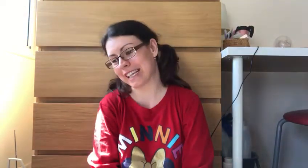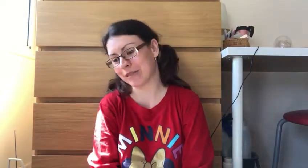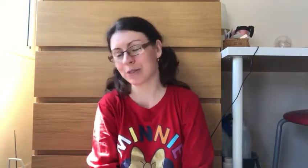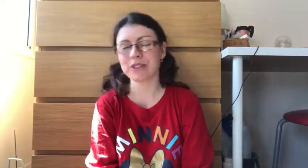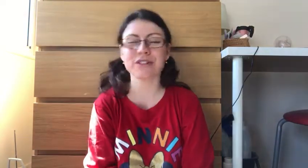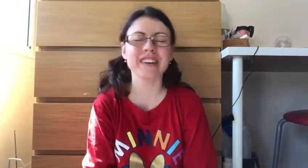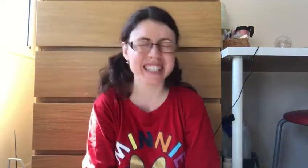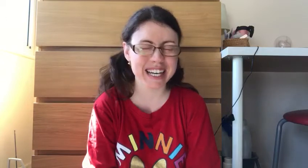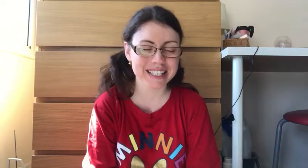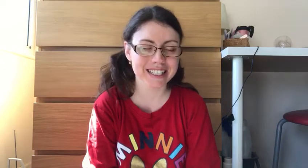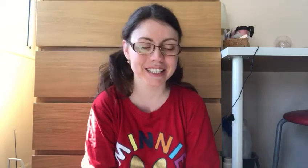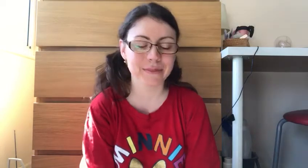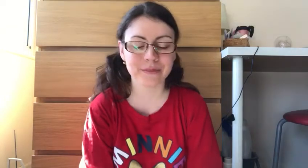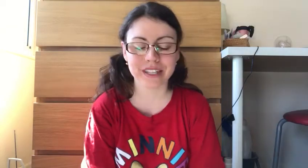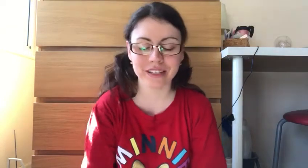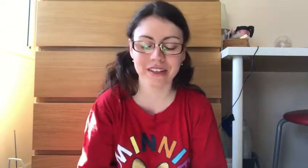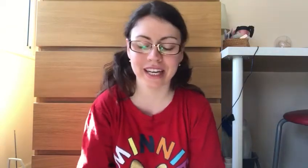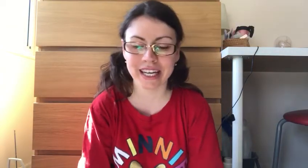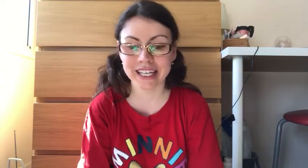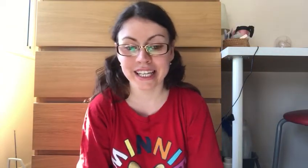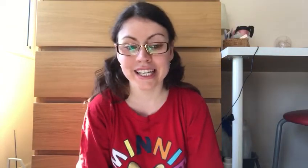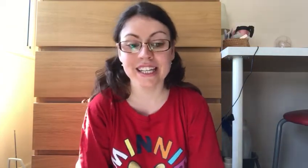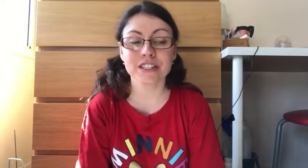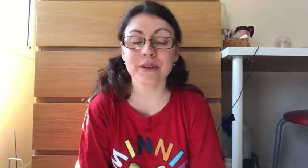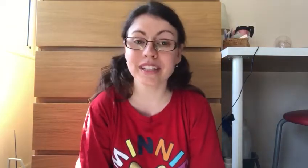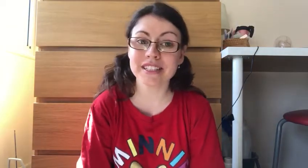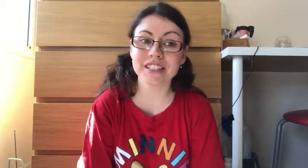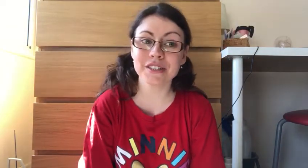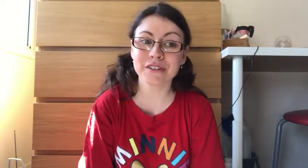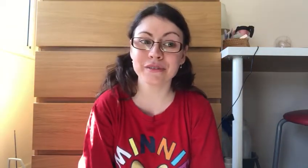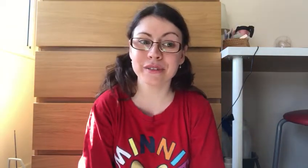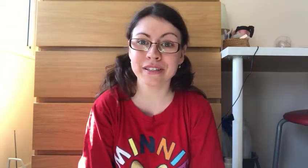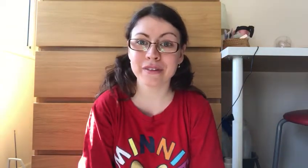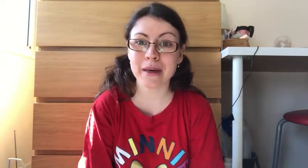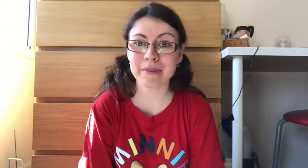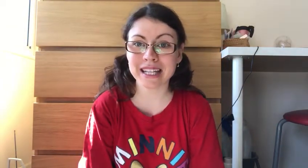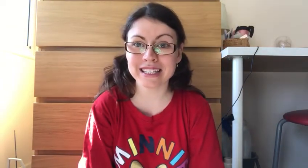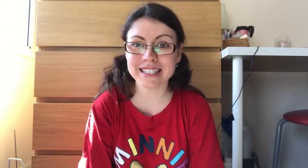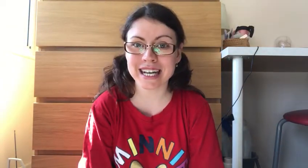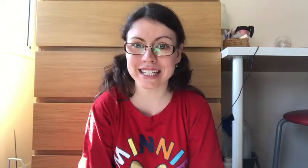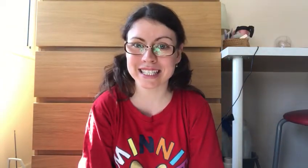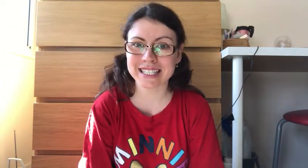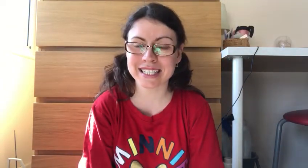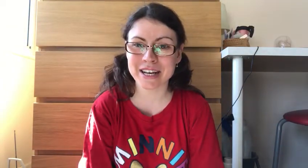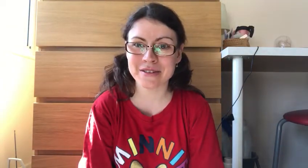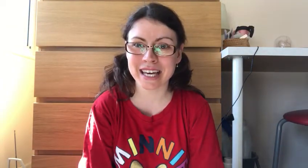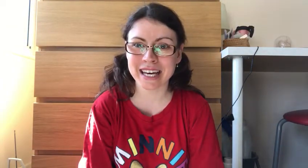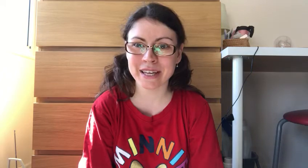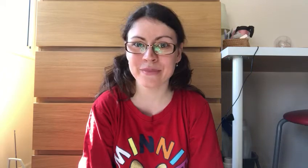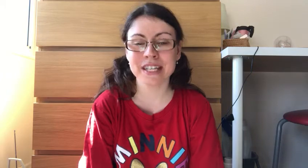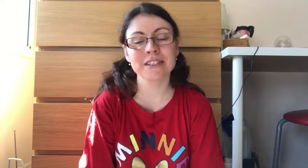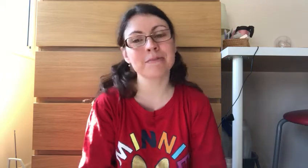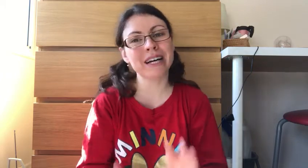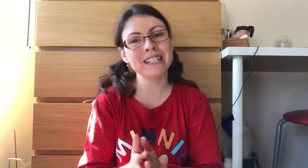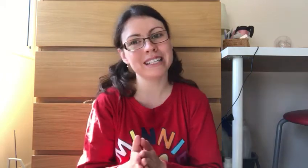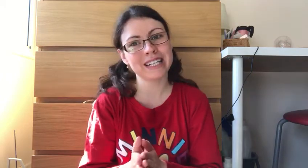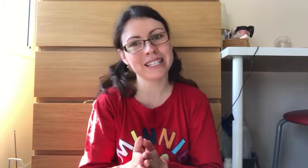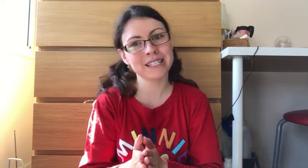language which is fantastic. Okay so we're going to start off with pandas. Okay so pandas,